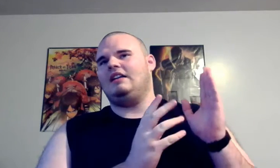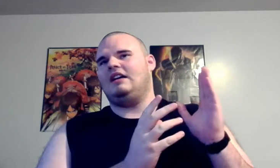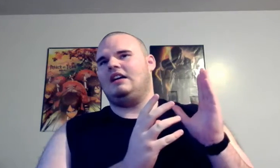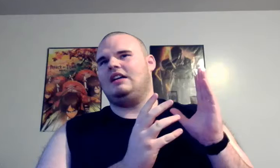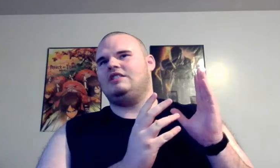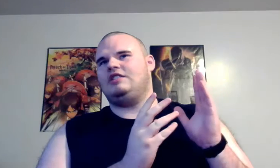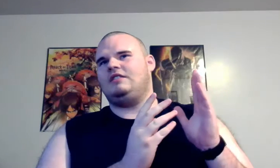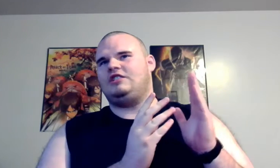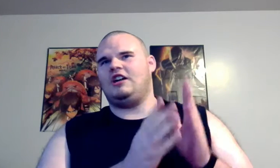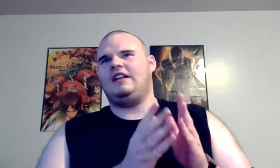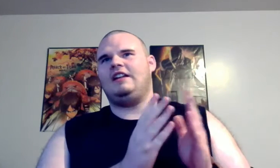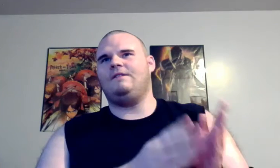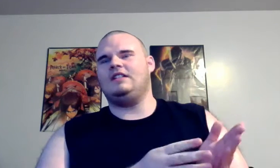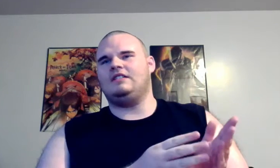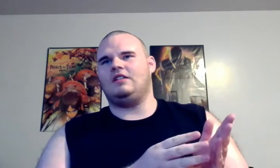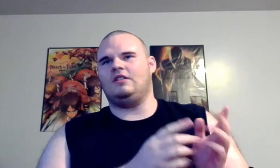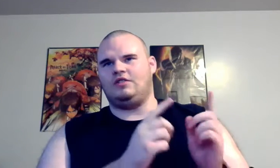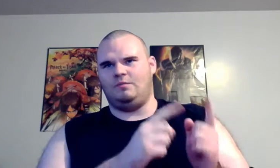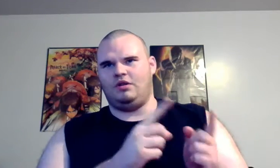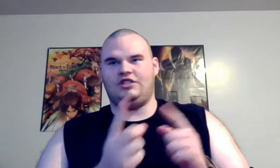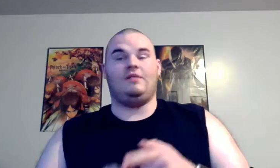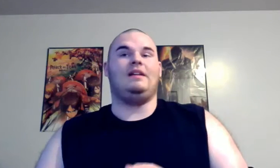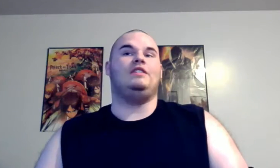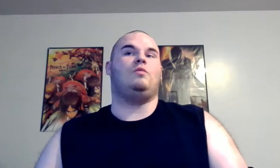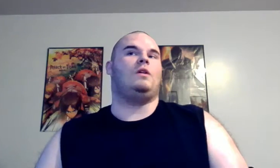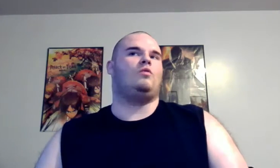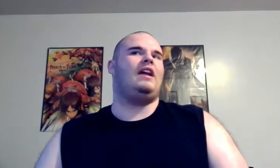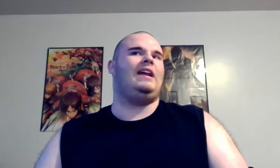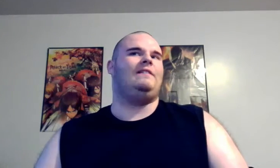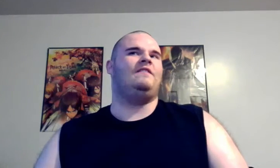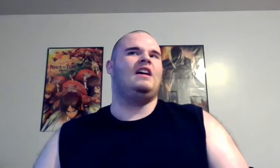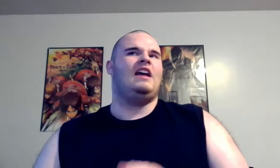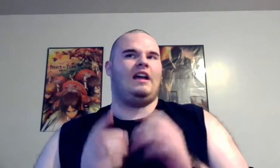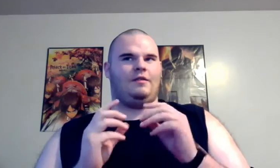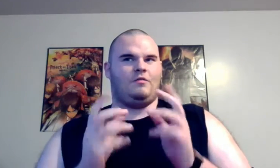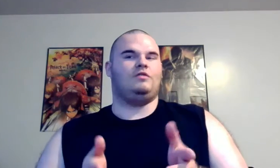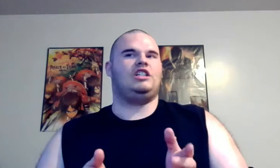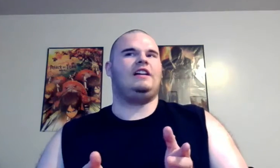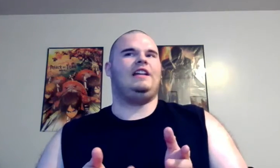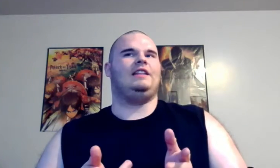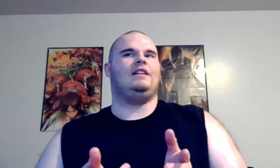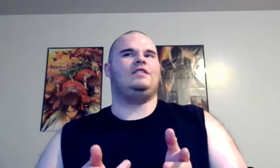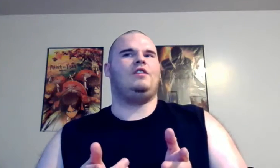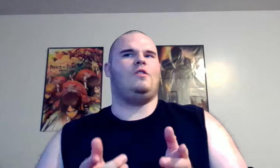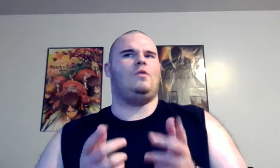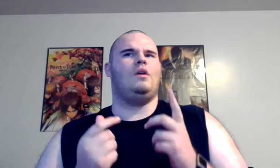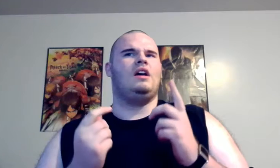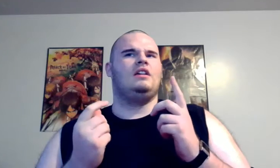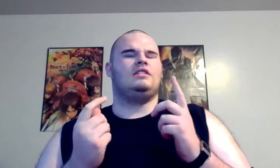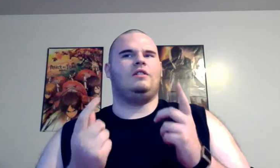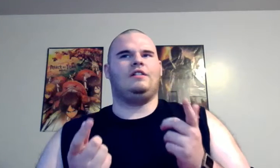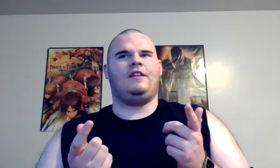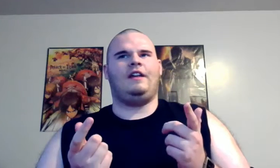uh Chucky convinces her to push him into a grave and throw Chucky in there too so you're thinking